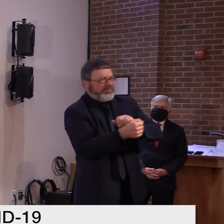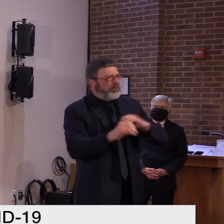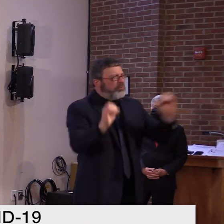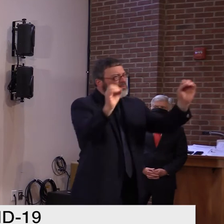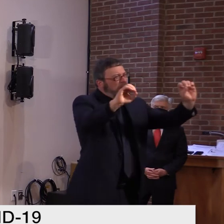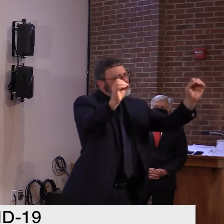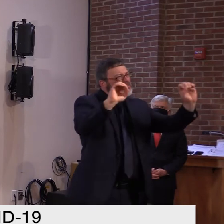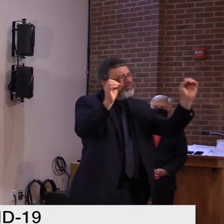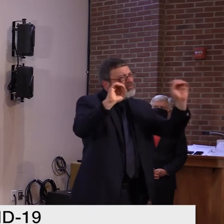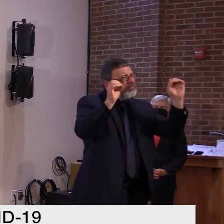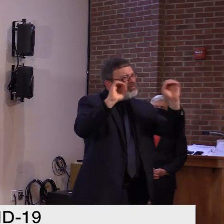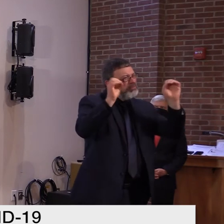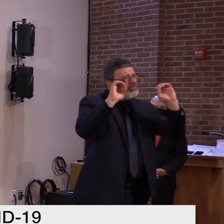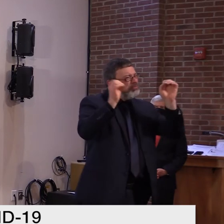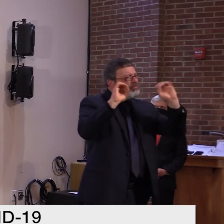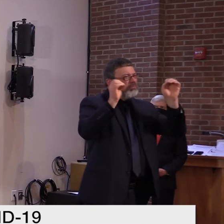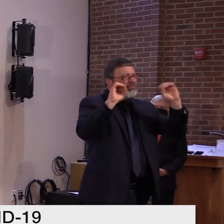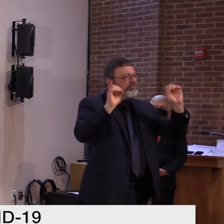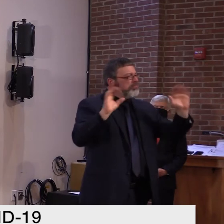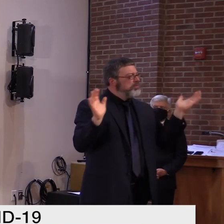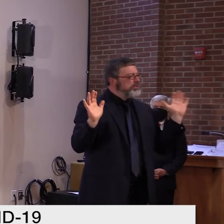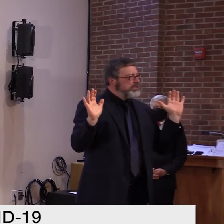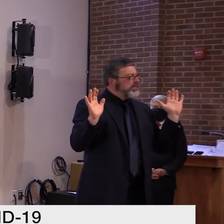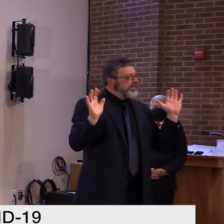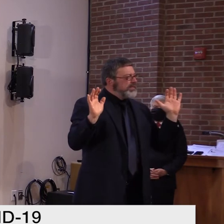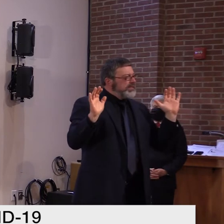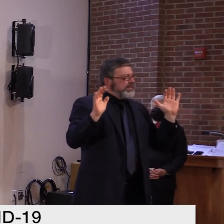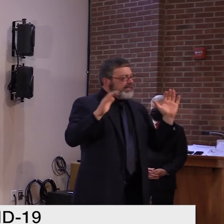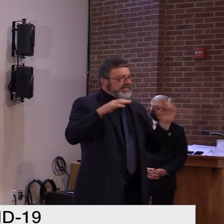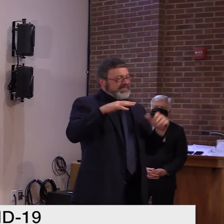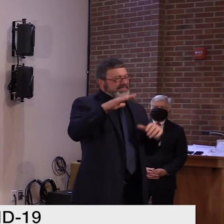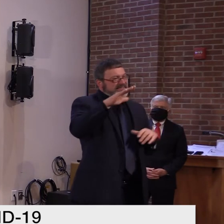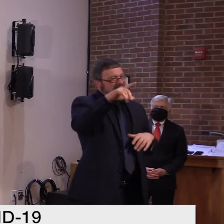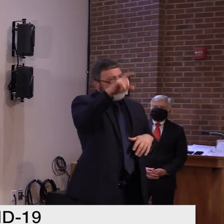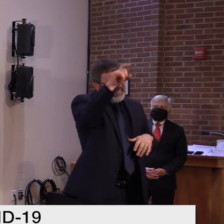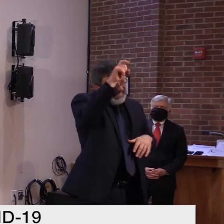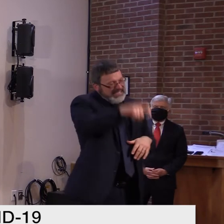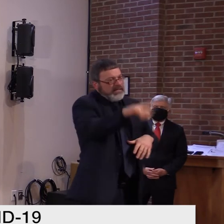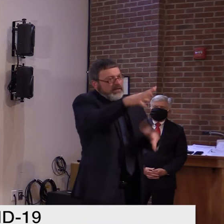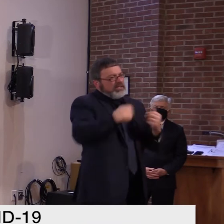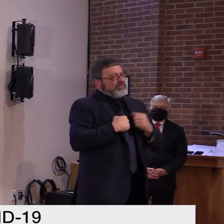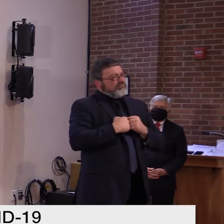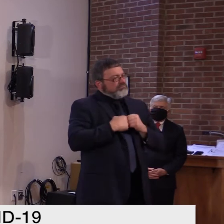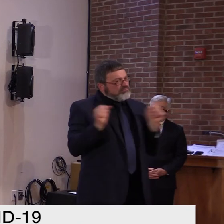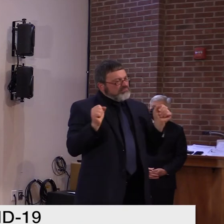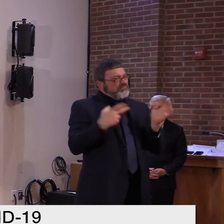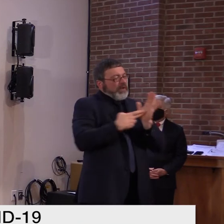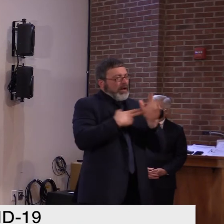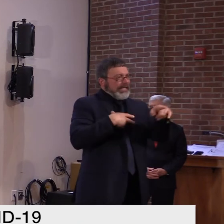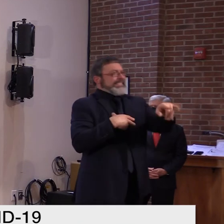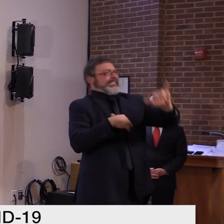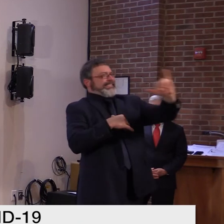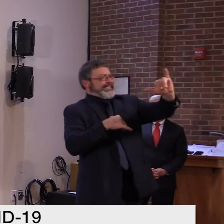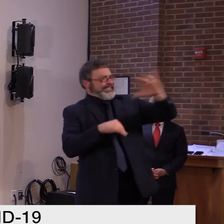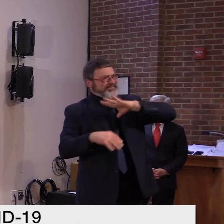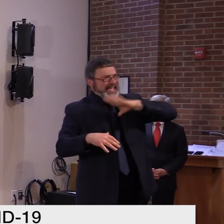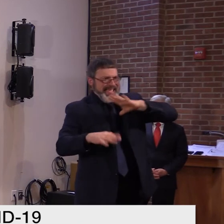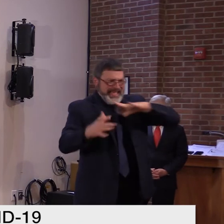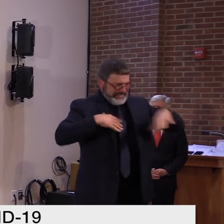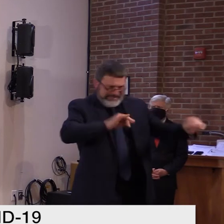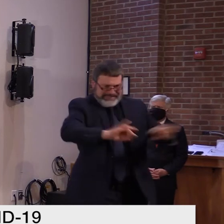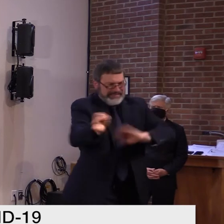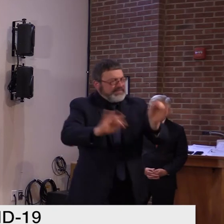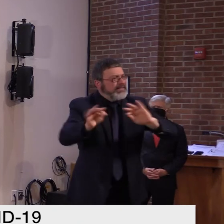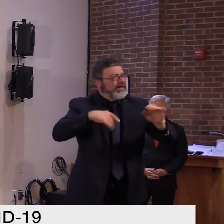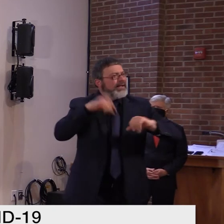and, uh, and give us all the information we need. Because again, just that one little piece of information that you might've left out, I could slow